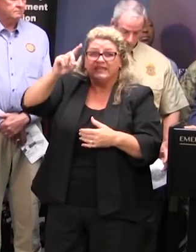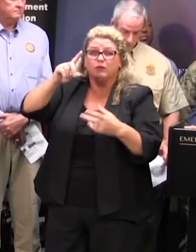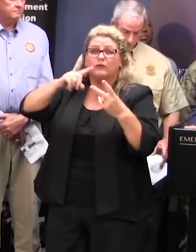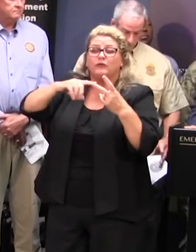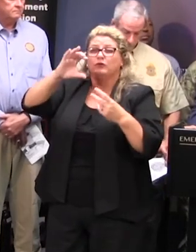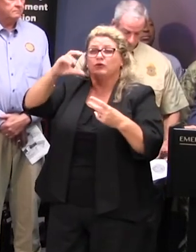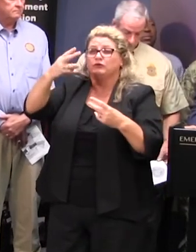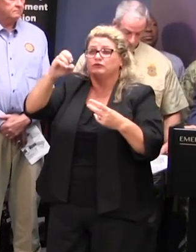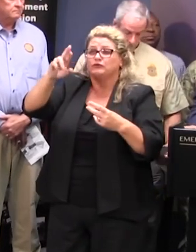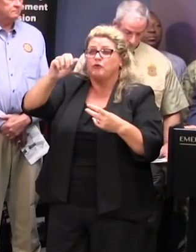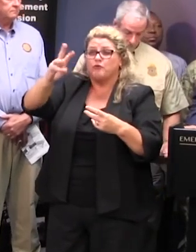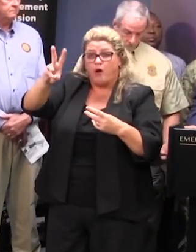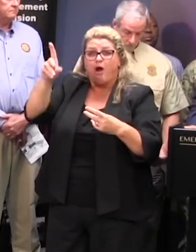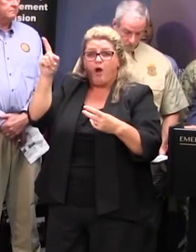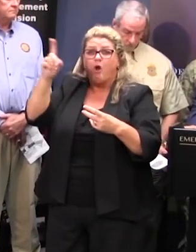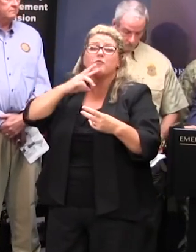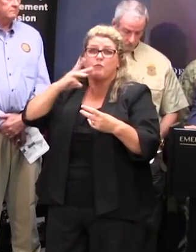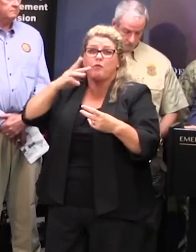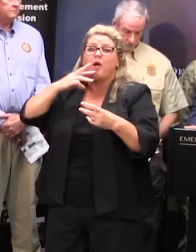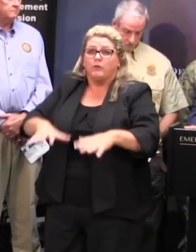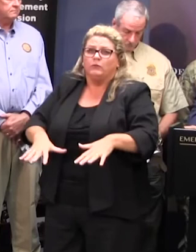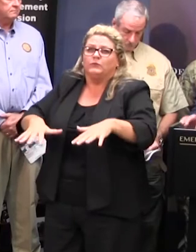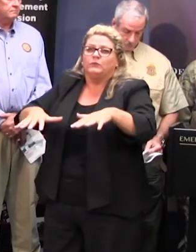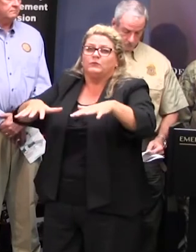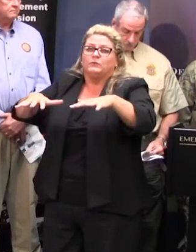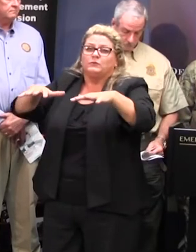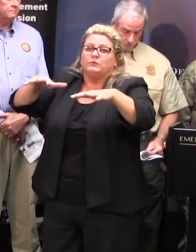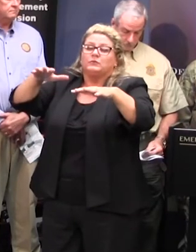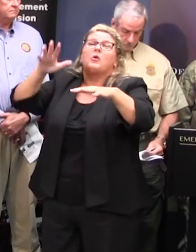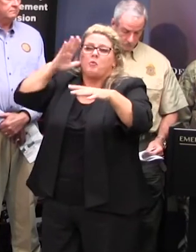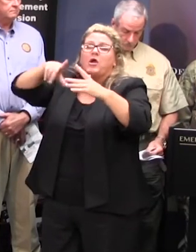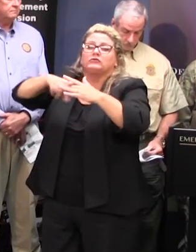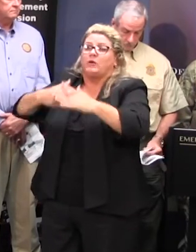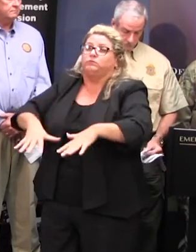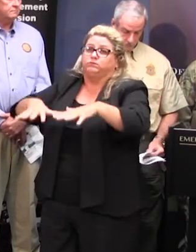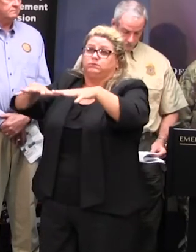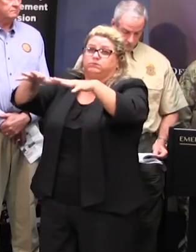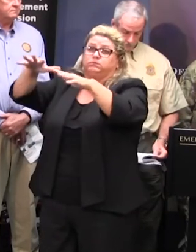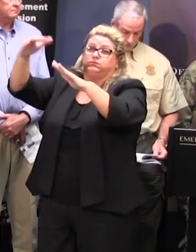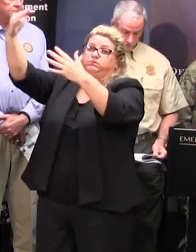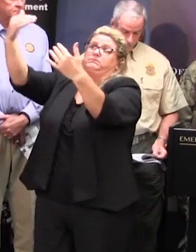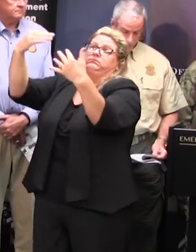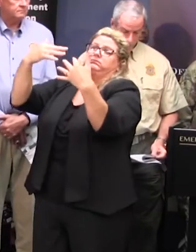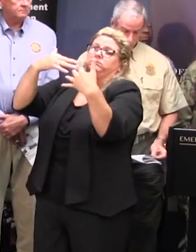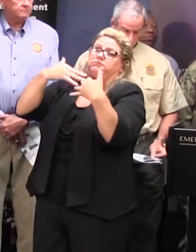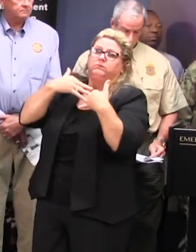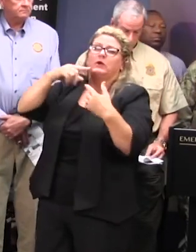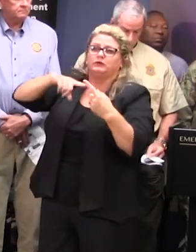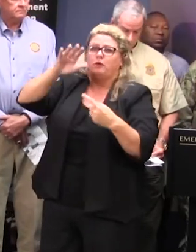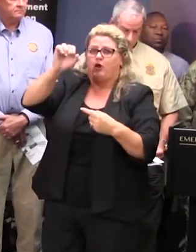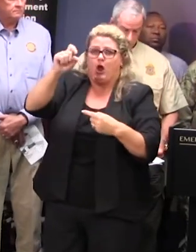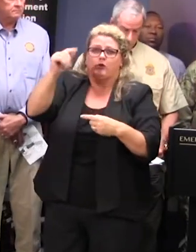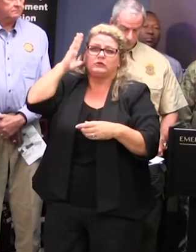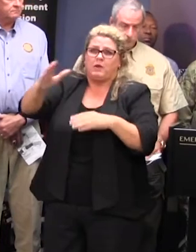chiral they are still tumbling down rolling down upon us uh as it comes closer to the to the